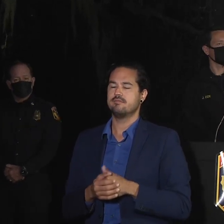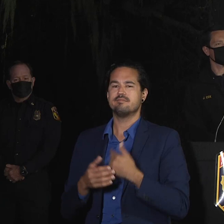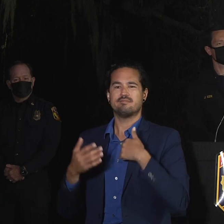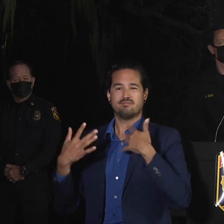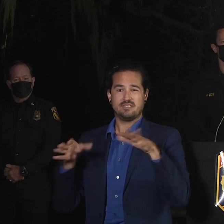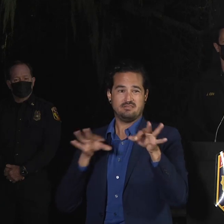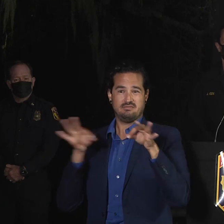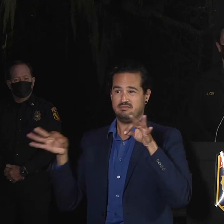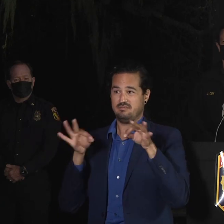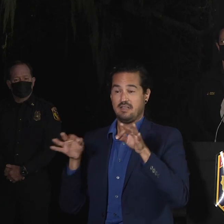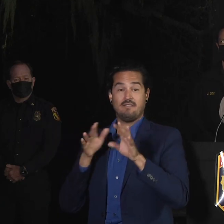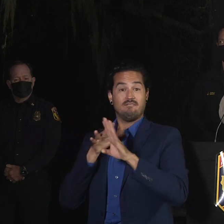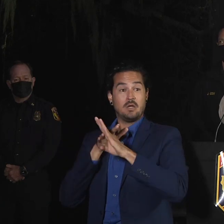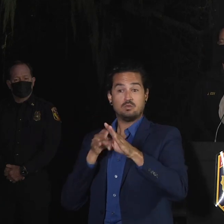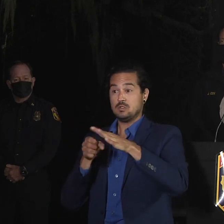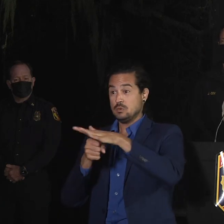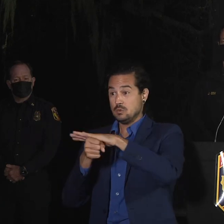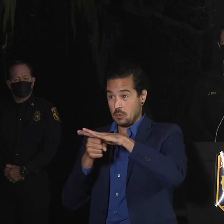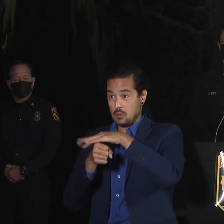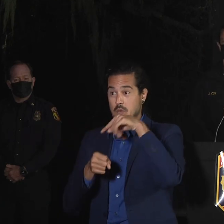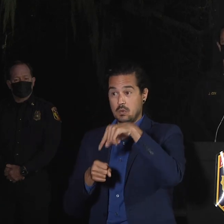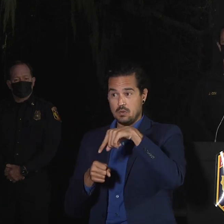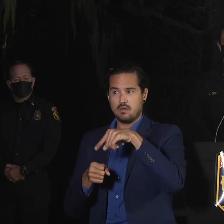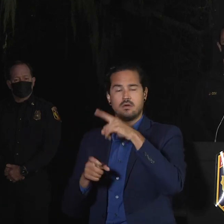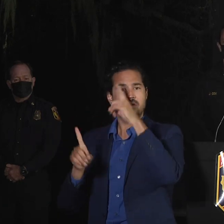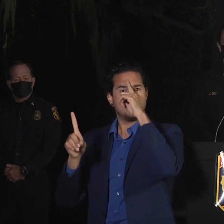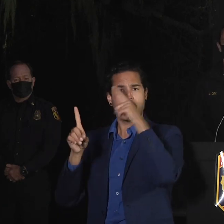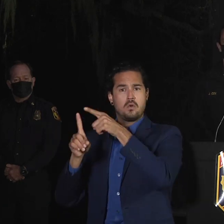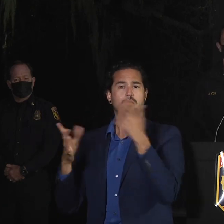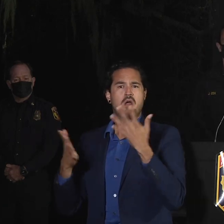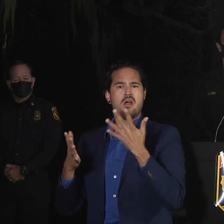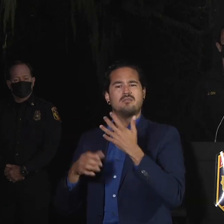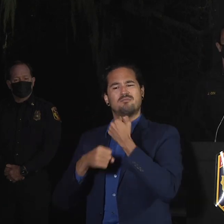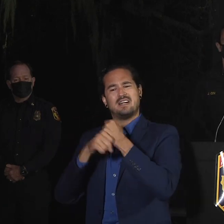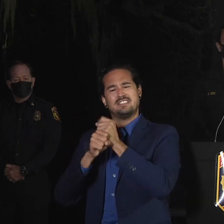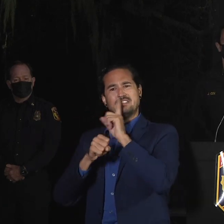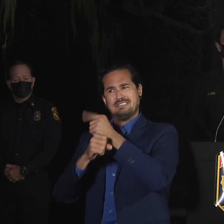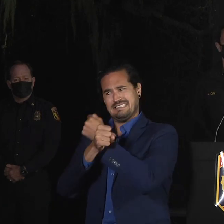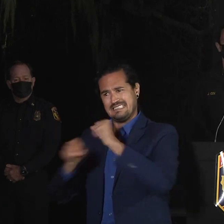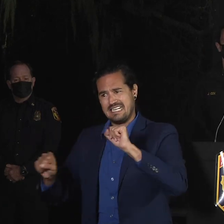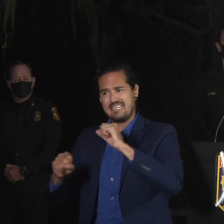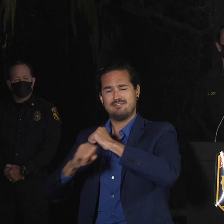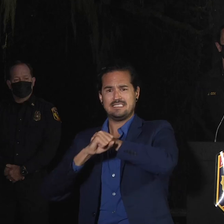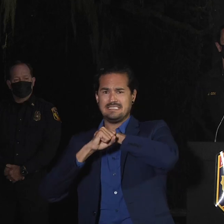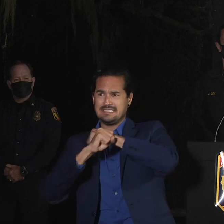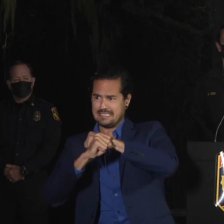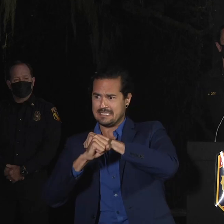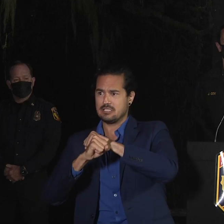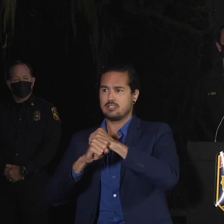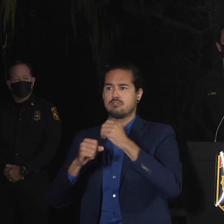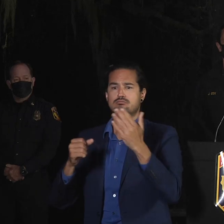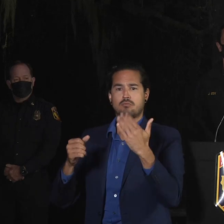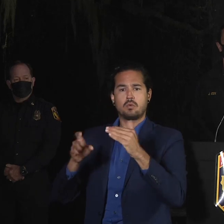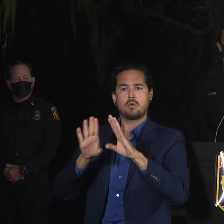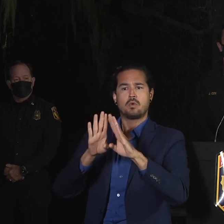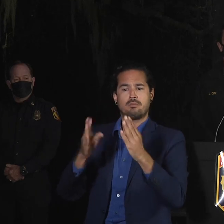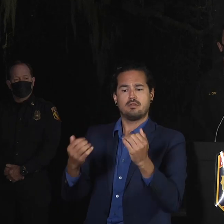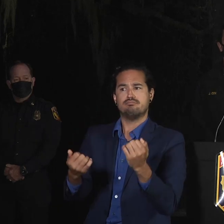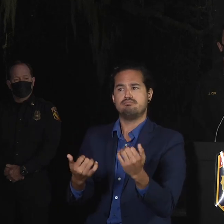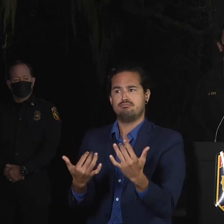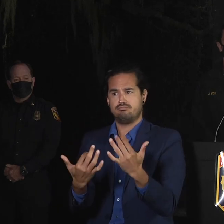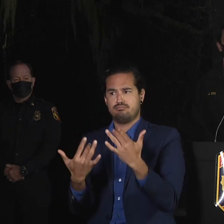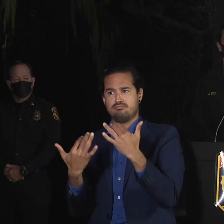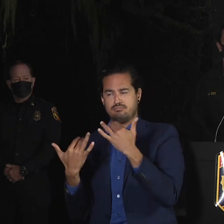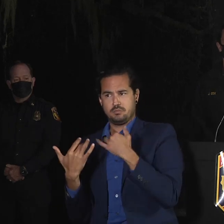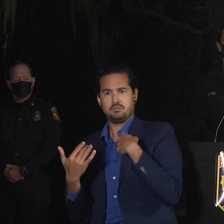be able to better secure that area to better facilitate the improvement of different infrastructure systems between water, power,